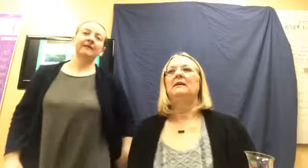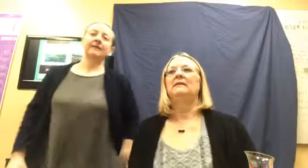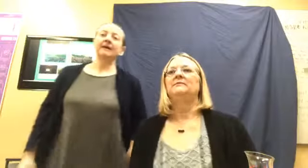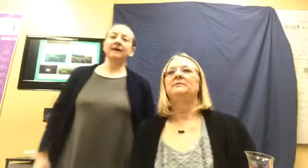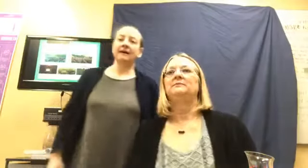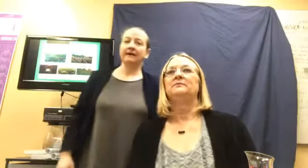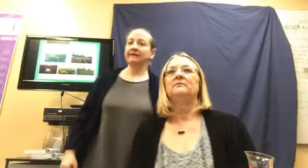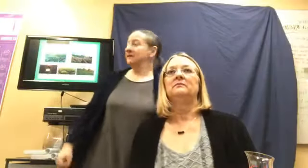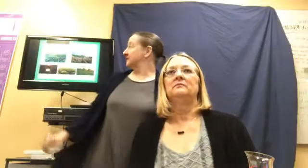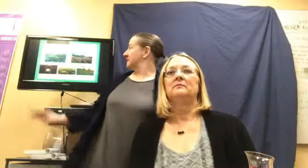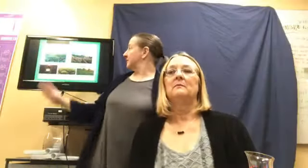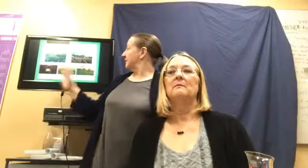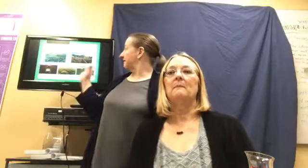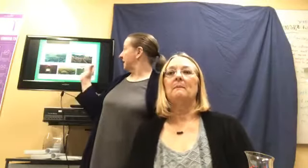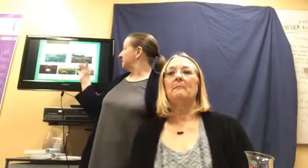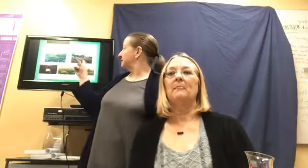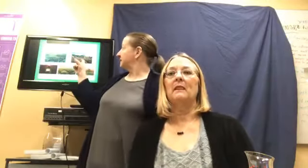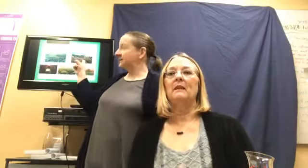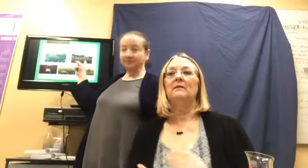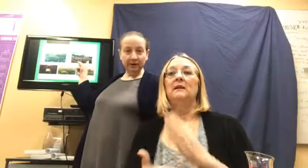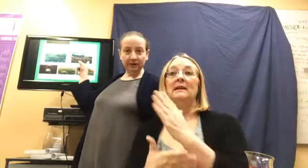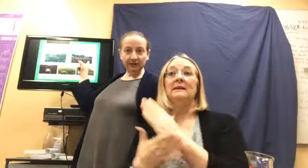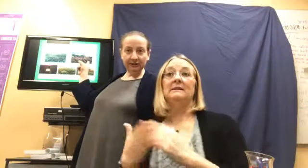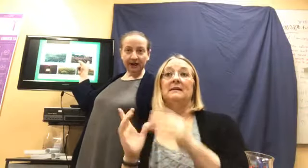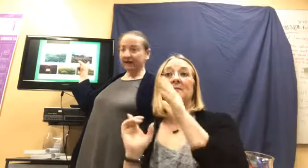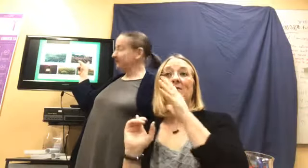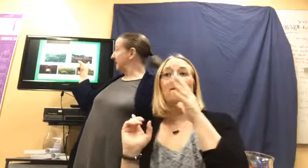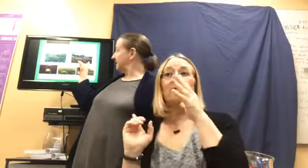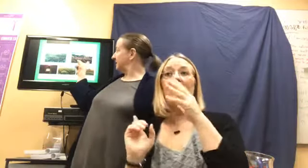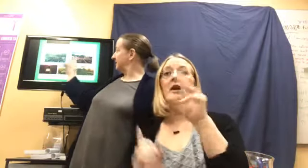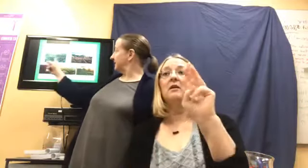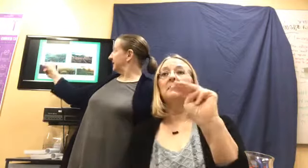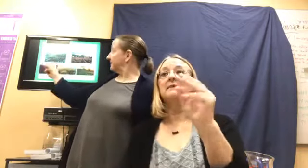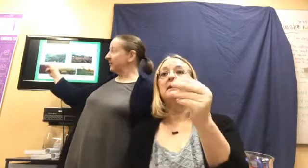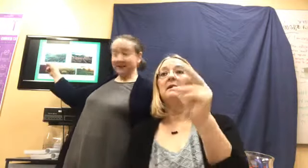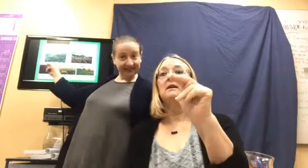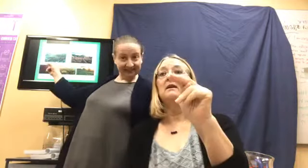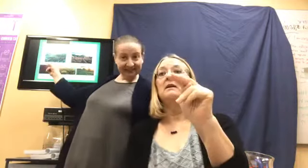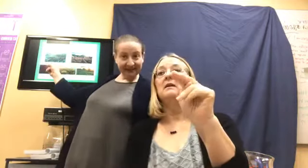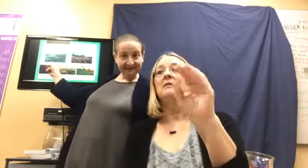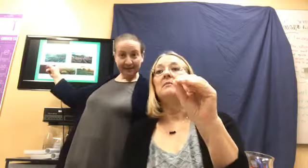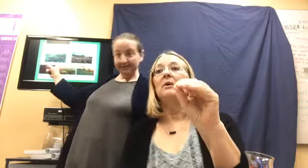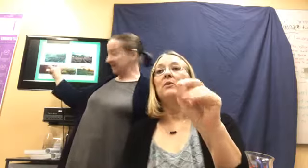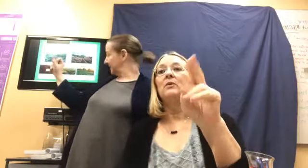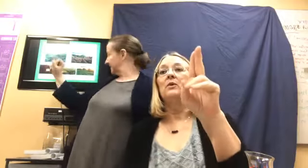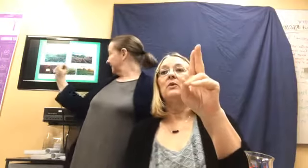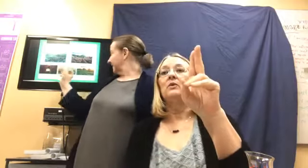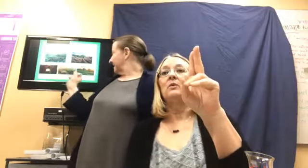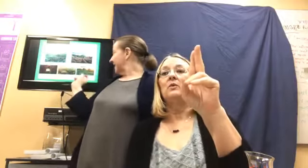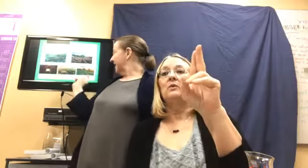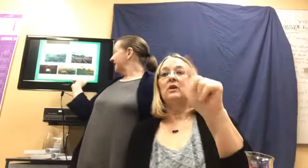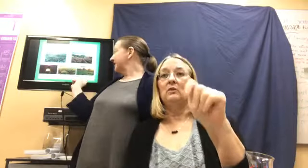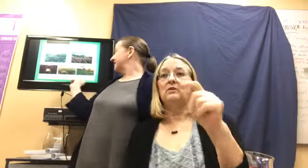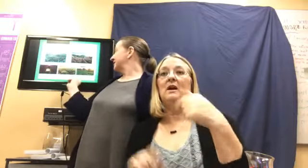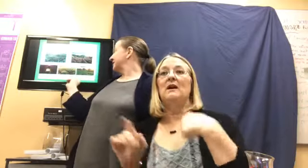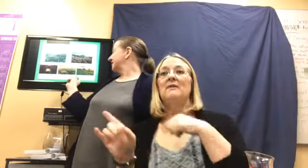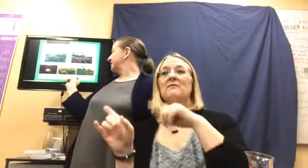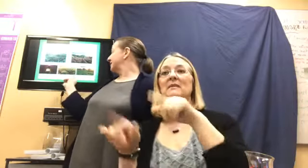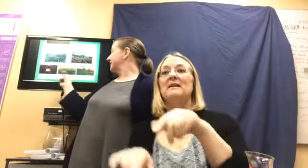Um, these are some of the farms, this Mona, Utah, I've been to and Fort Nelson that I've been to. Uh, these three